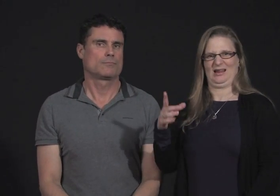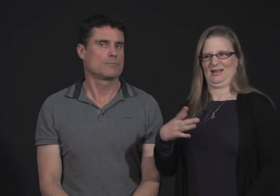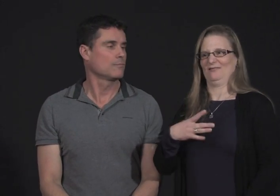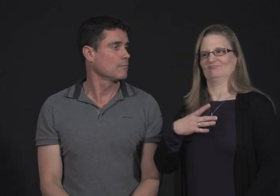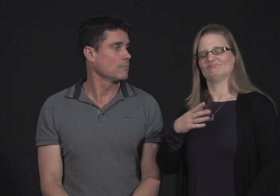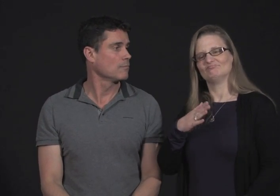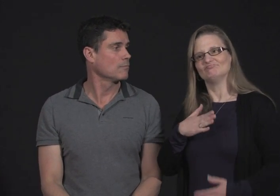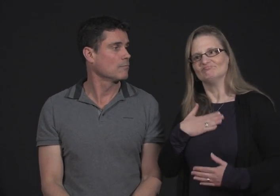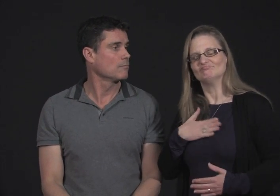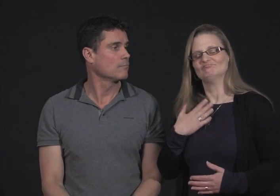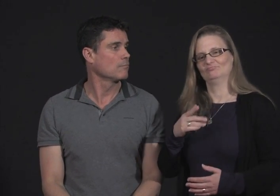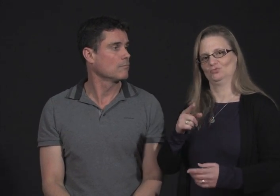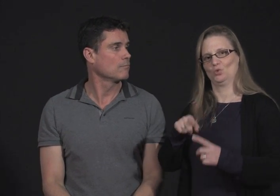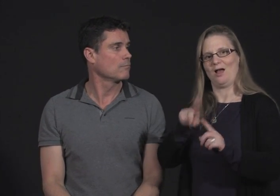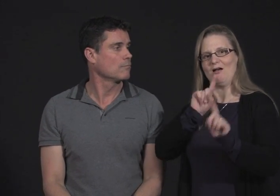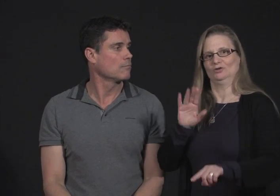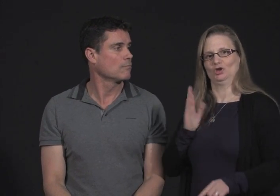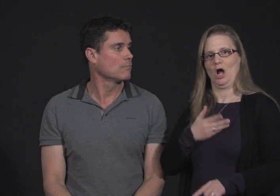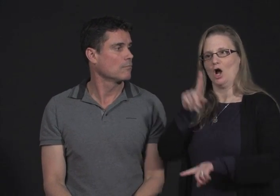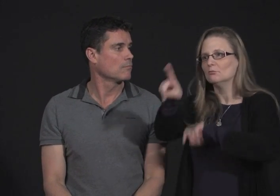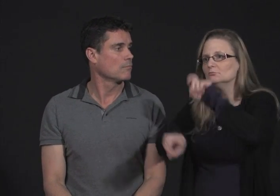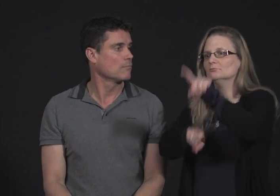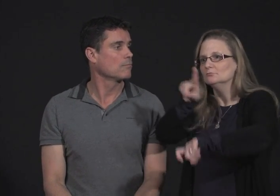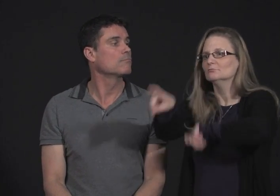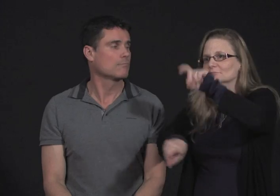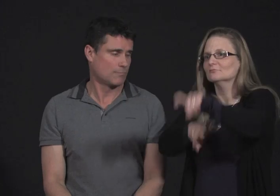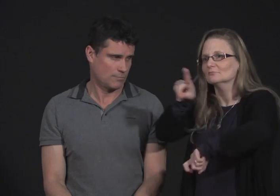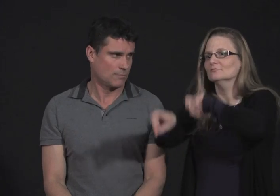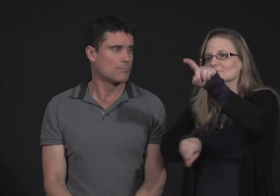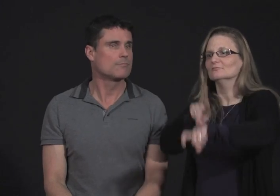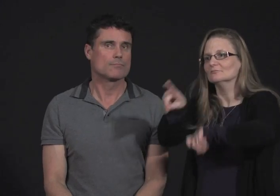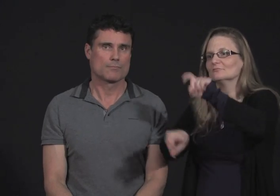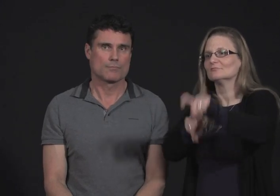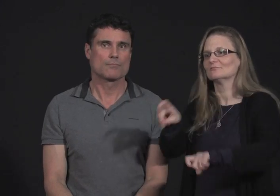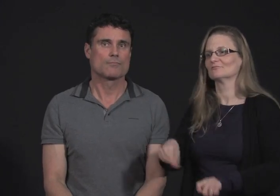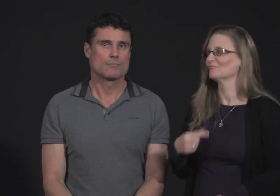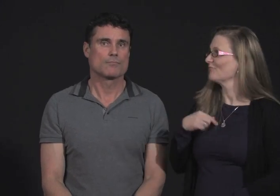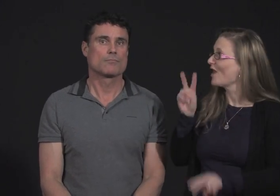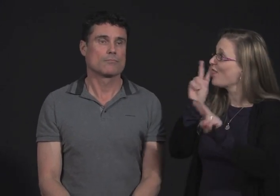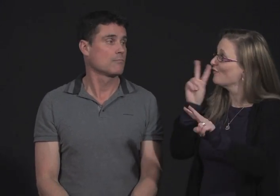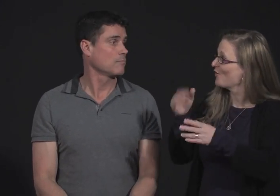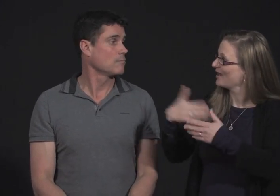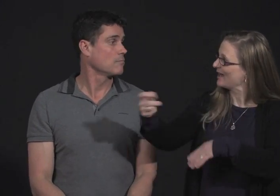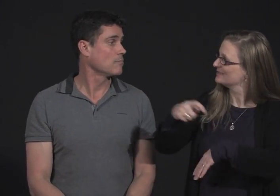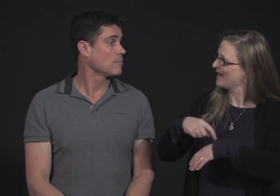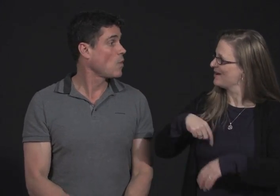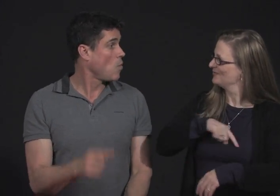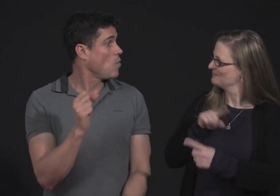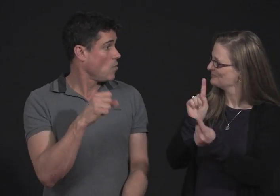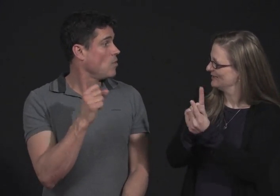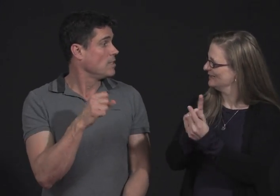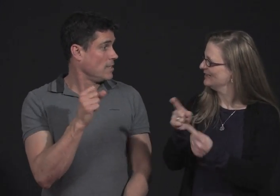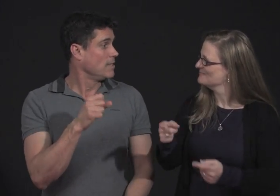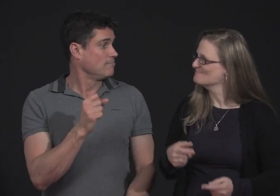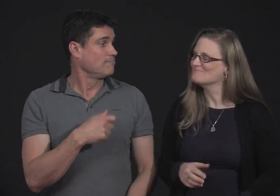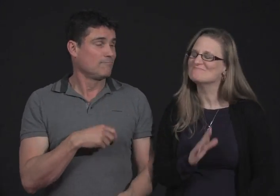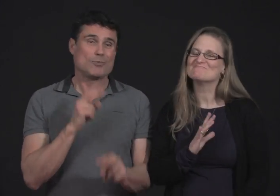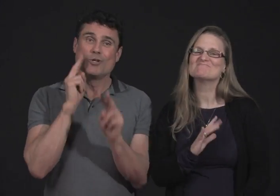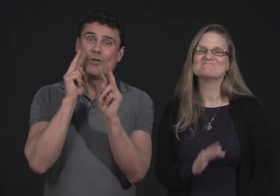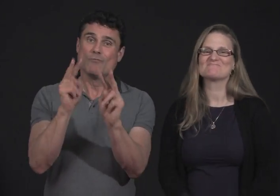Yeah. And Stephen was willing to answer the questions that we provided. So I look forward to meeting with him the next time. Mm Yes, me too. I really do look forward to